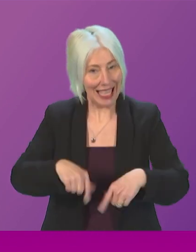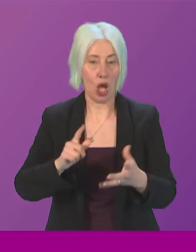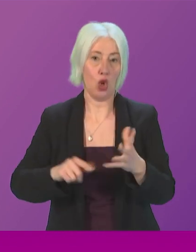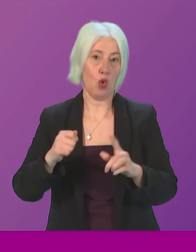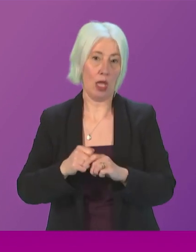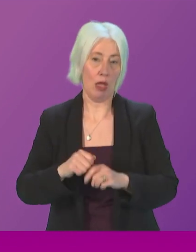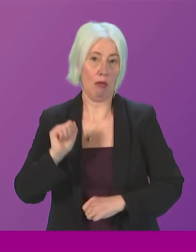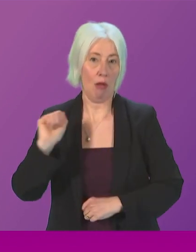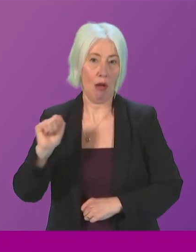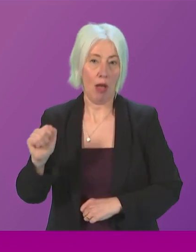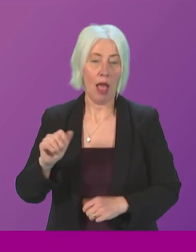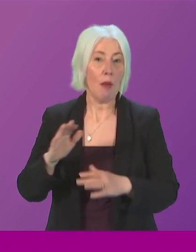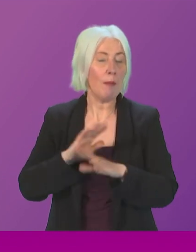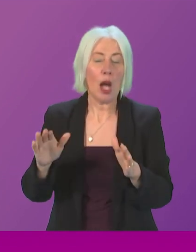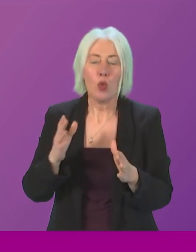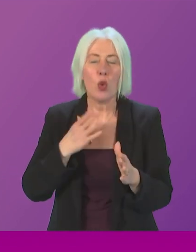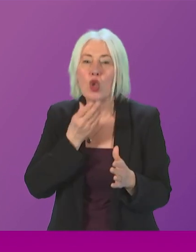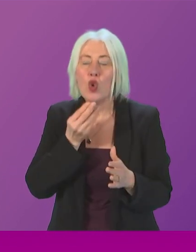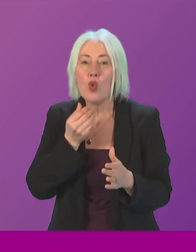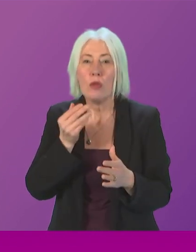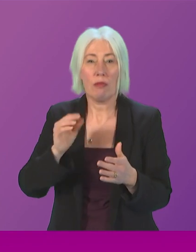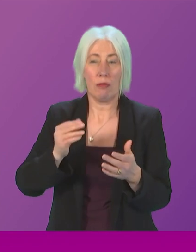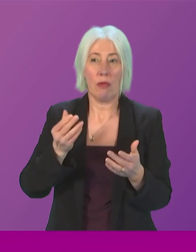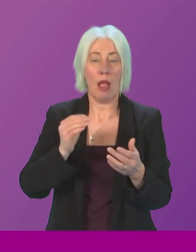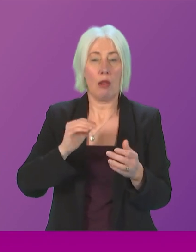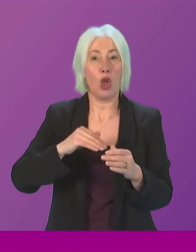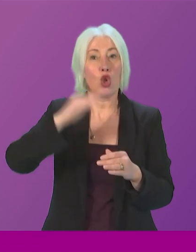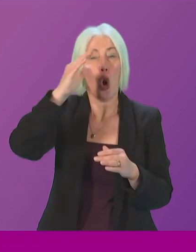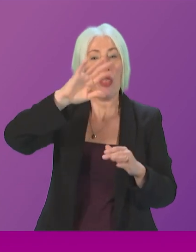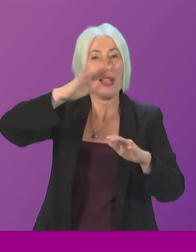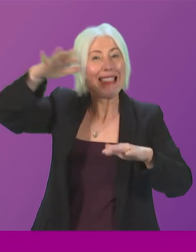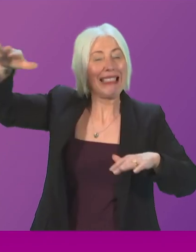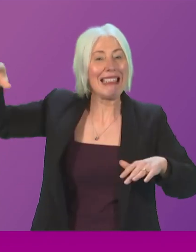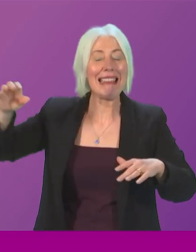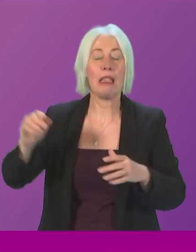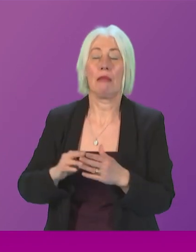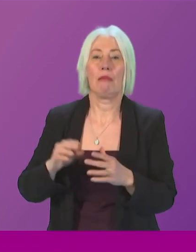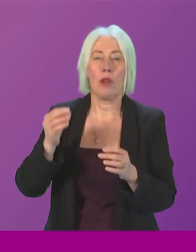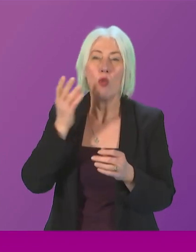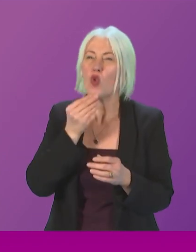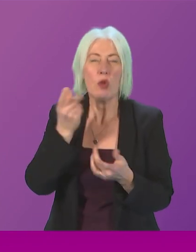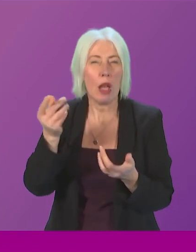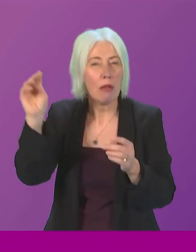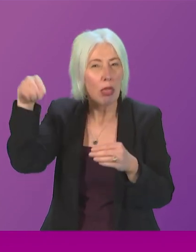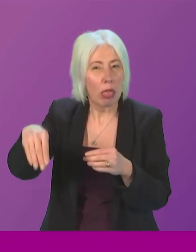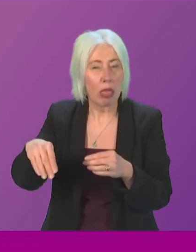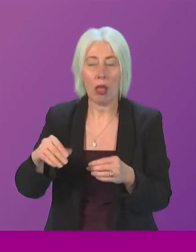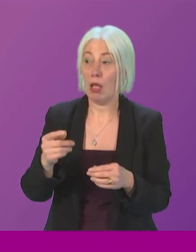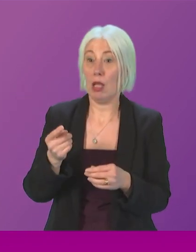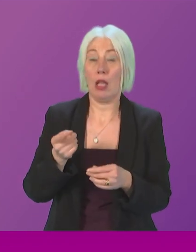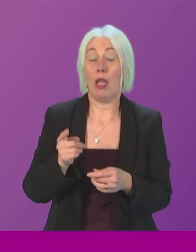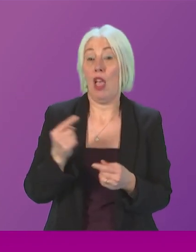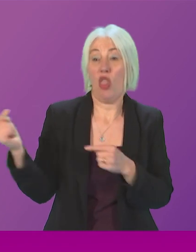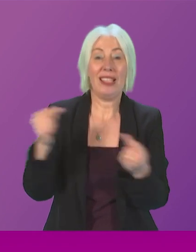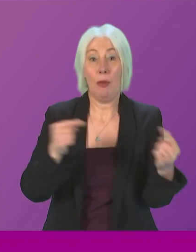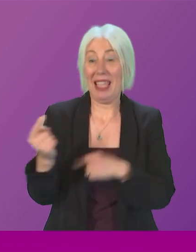presumption against new exploration and production in the North Sea now yesterday this first minister tried to please both sides of this debate